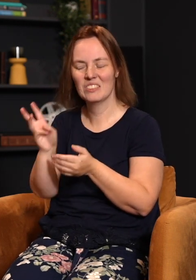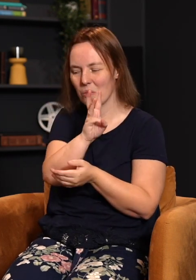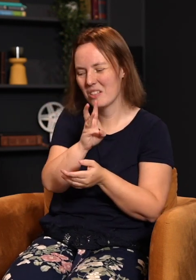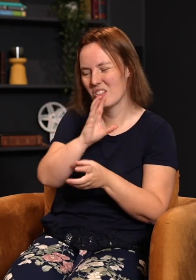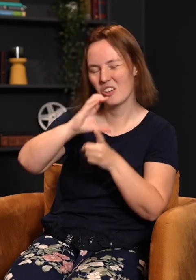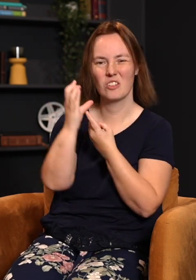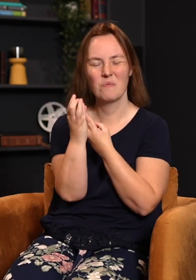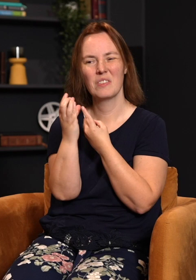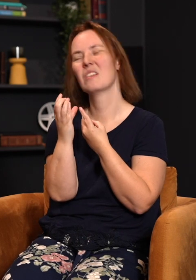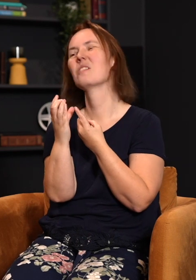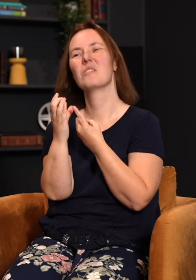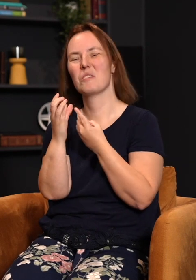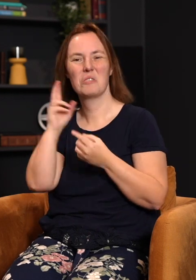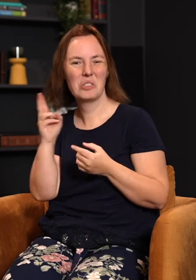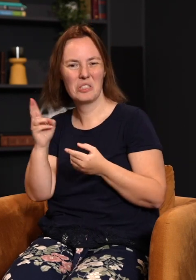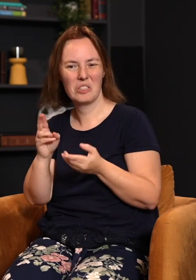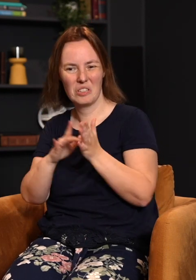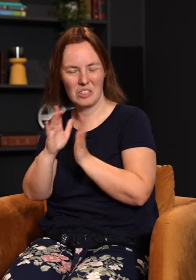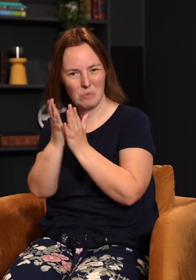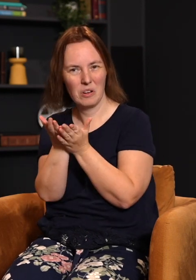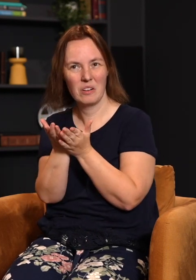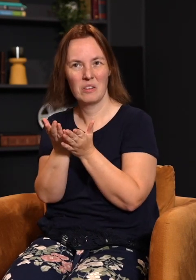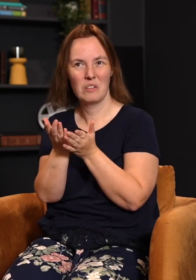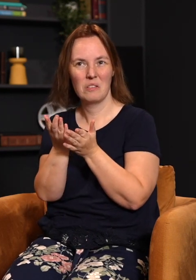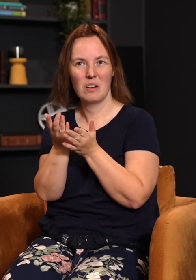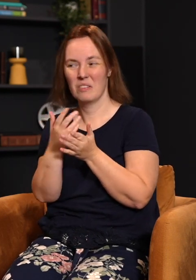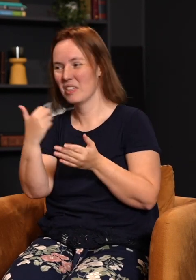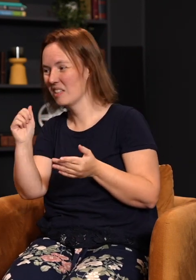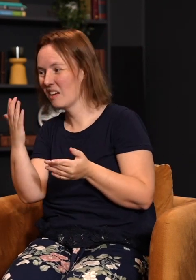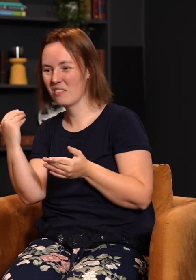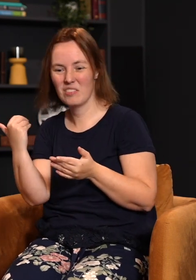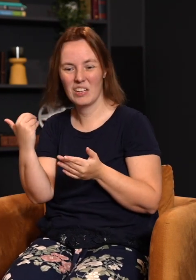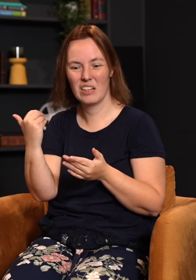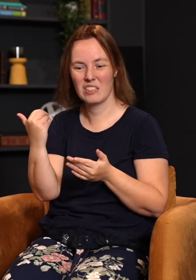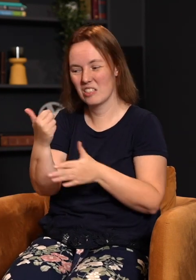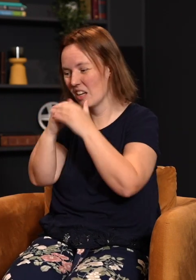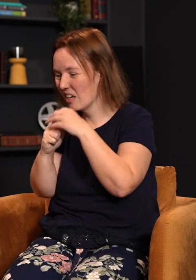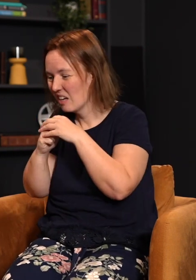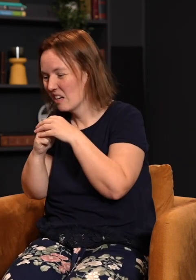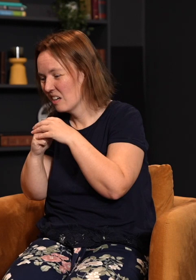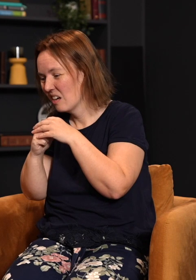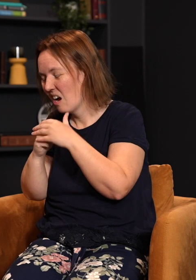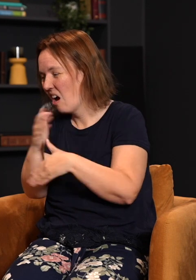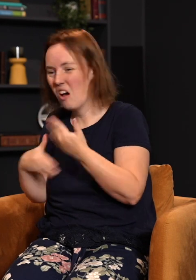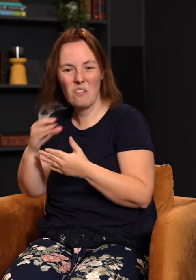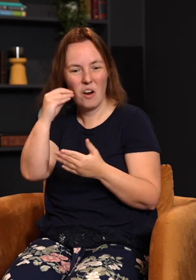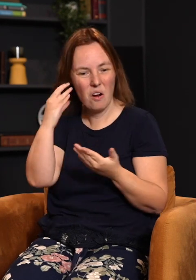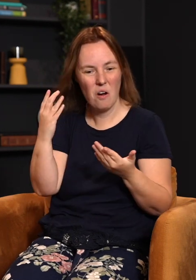culture, oftentimes we've grown so accustomed to this book that we probably have 10 or 15 hidden somewhere in our libraries and bookshelves shelves and bedrooms, and